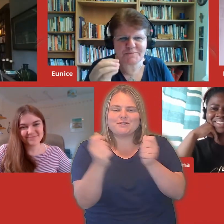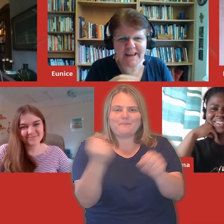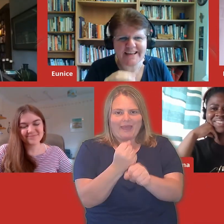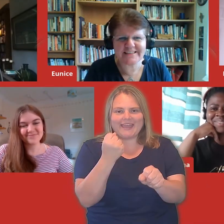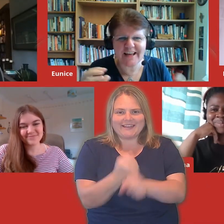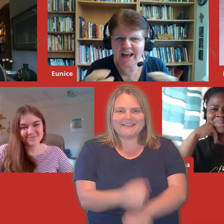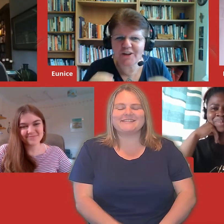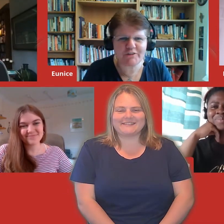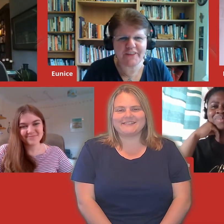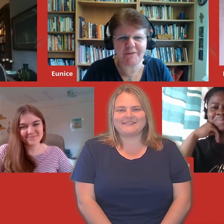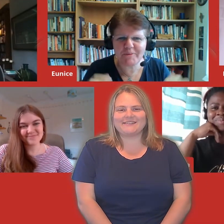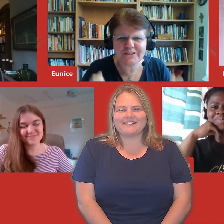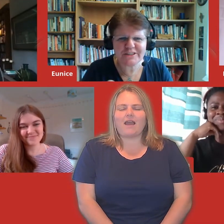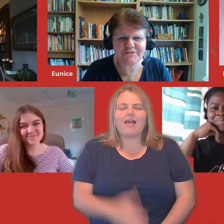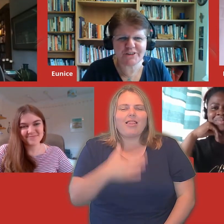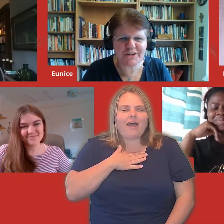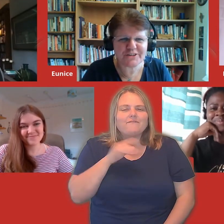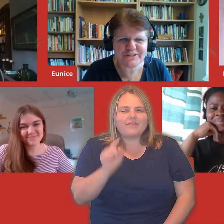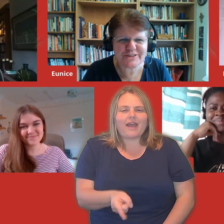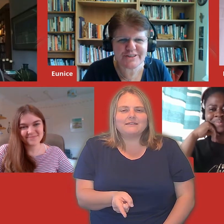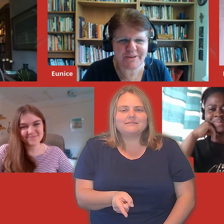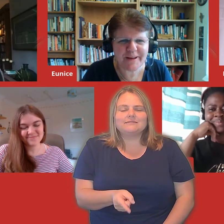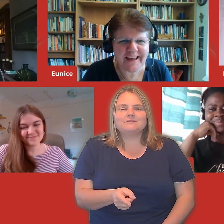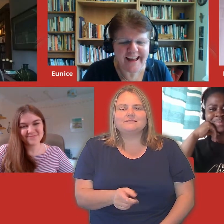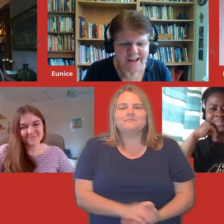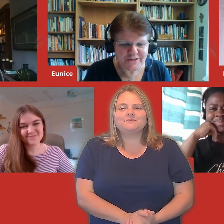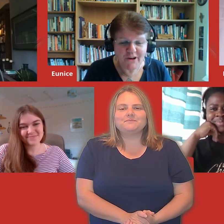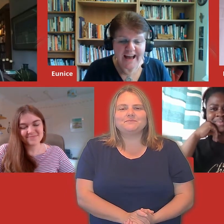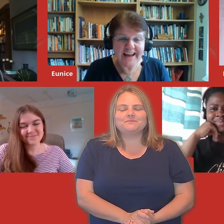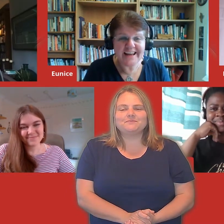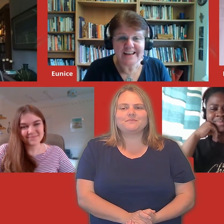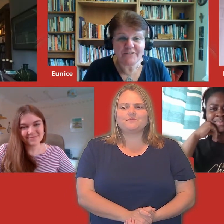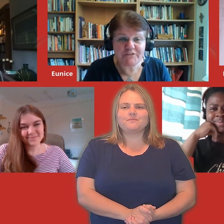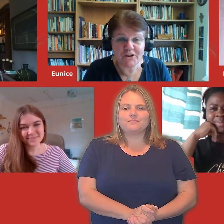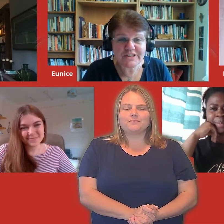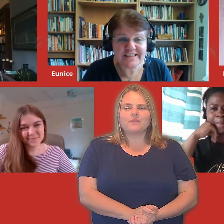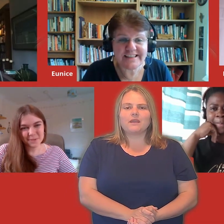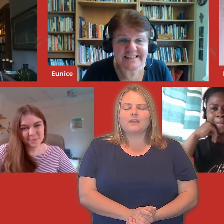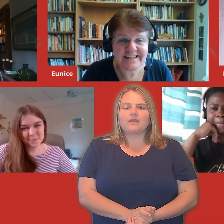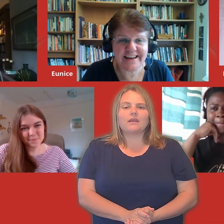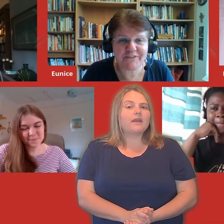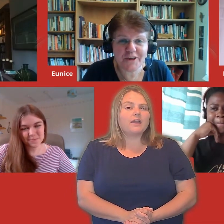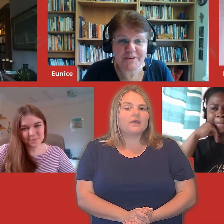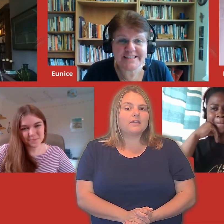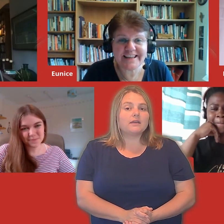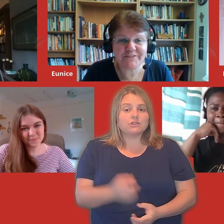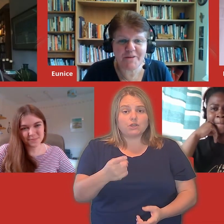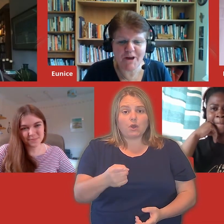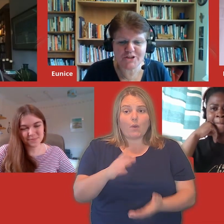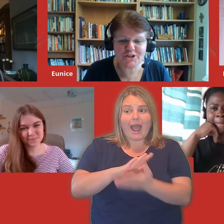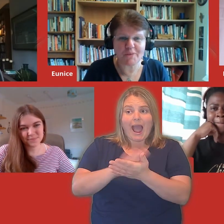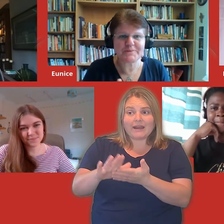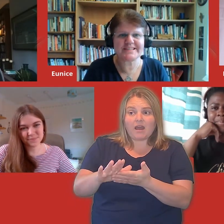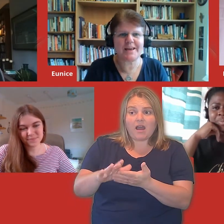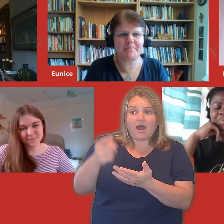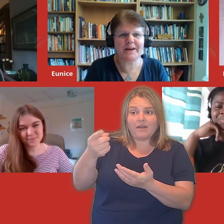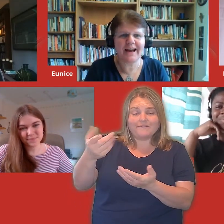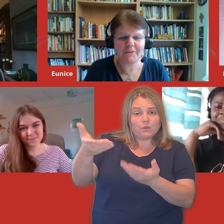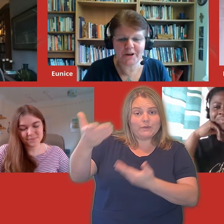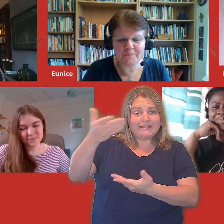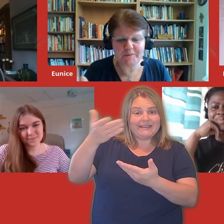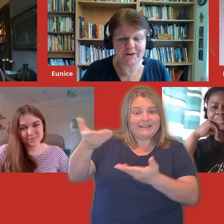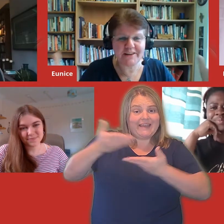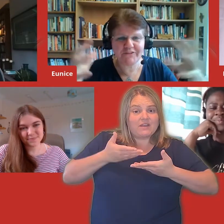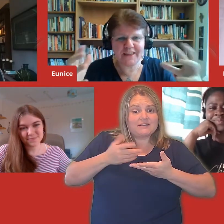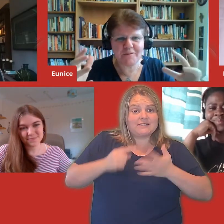changemakers? I love that. What's it for us to do? So Hannah, for folks listening, if you were to give them a top tip,